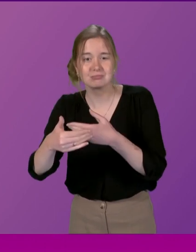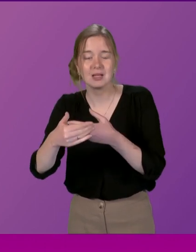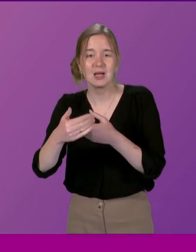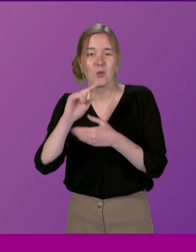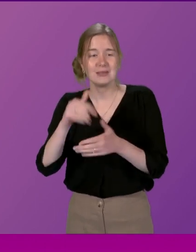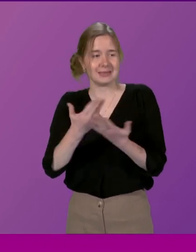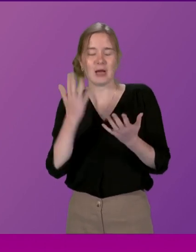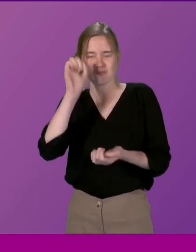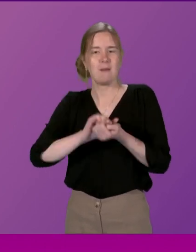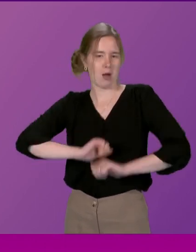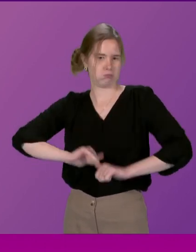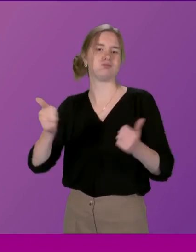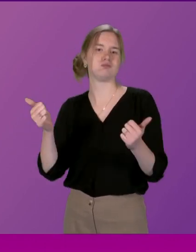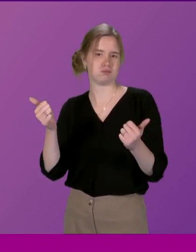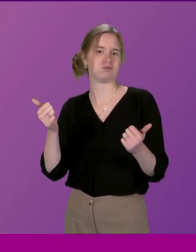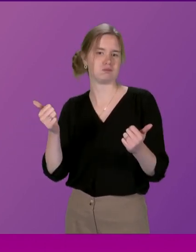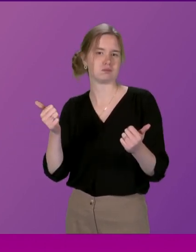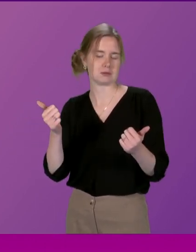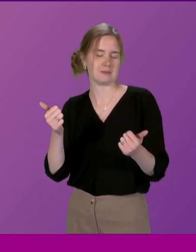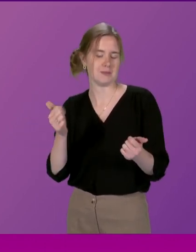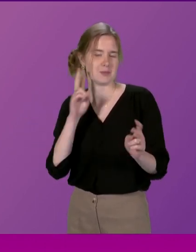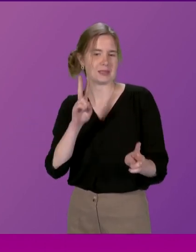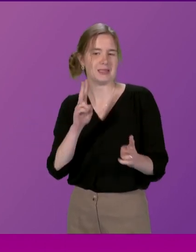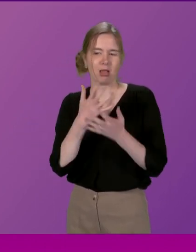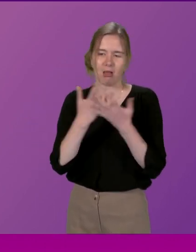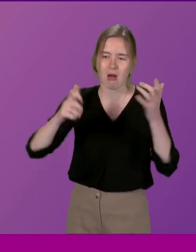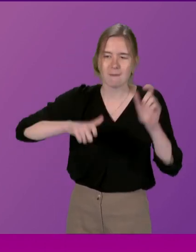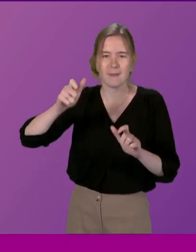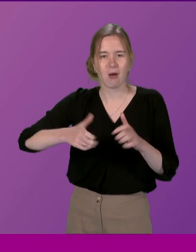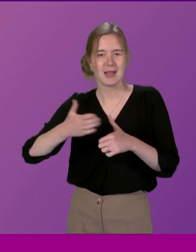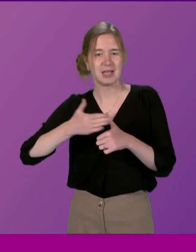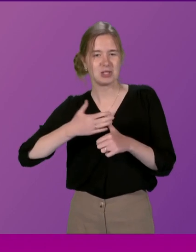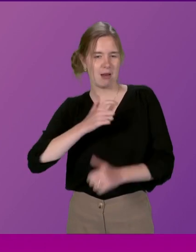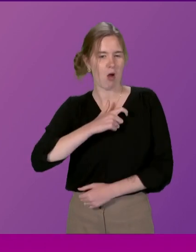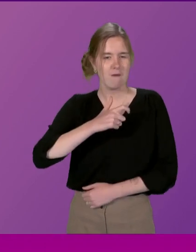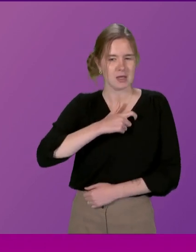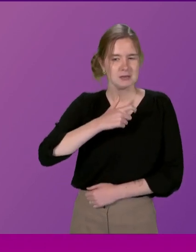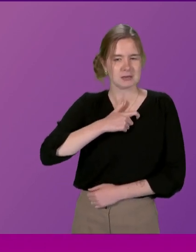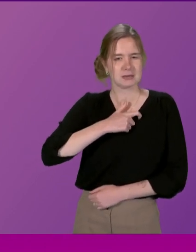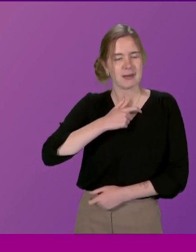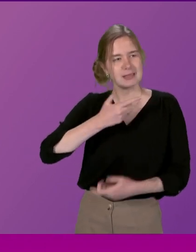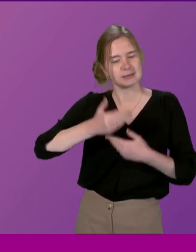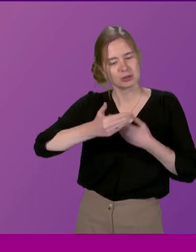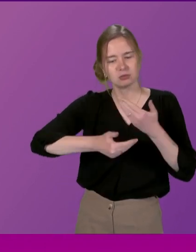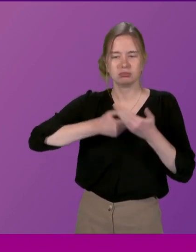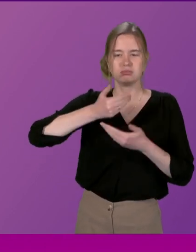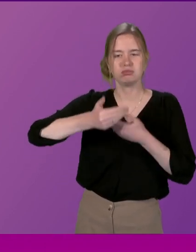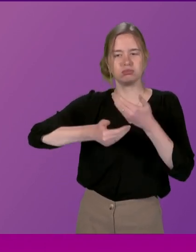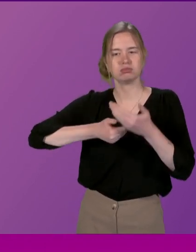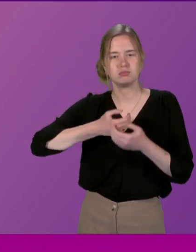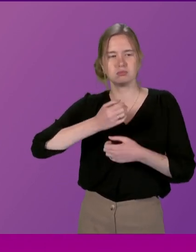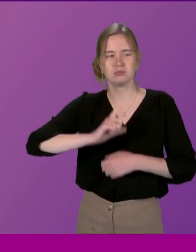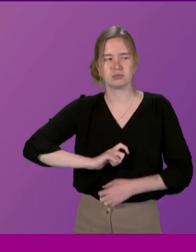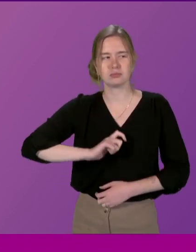that I remember well At the outset, you could tell the number of people who initially were nervous But as the session progressed, you could see them